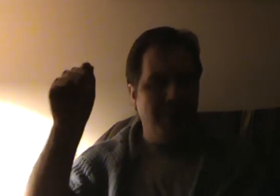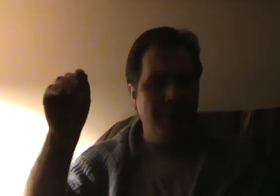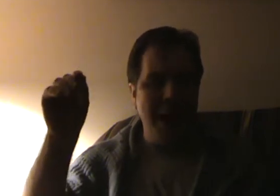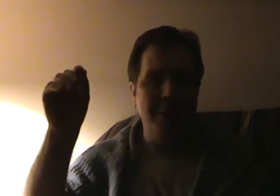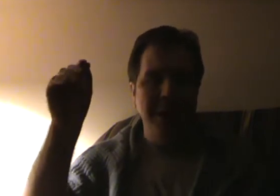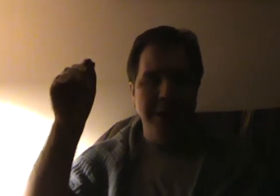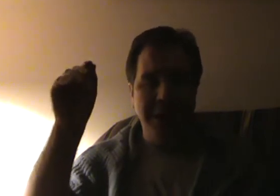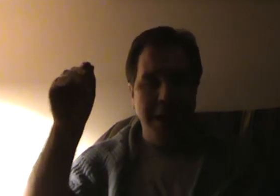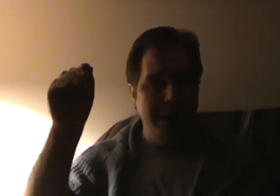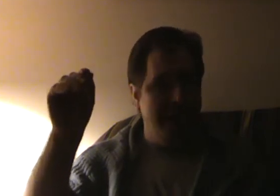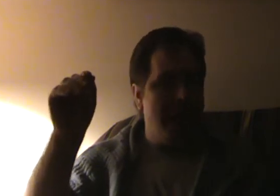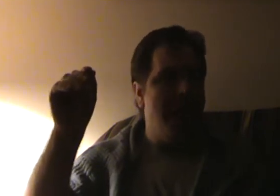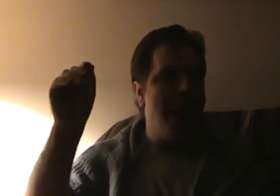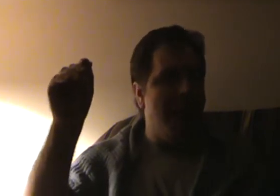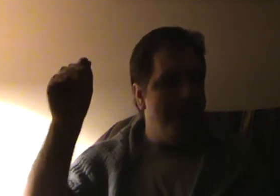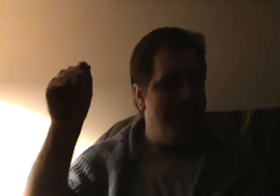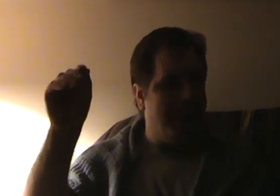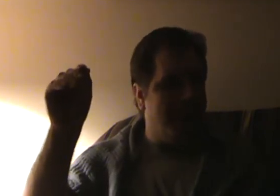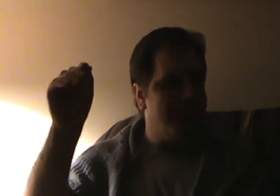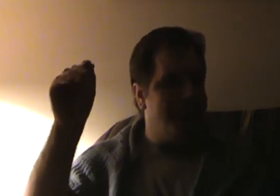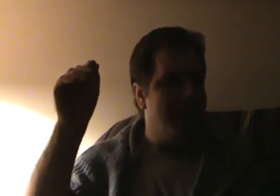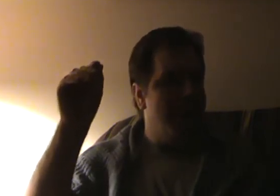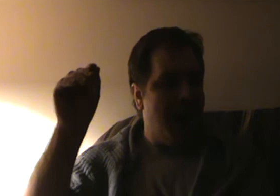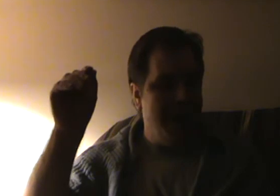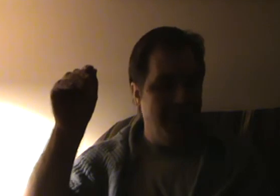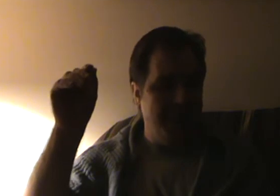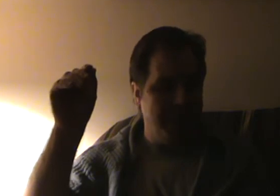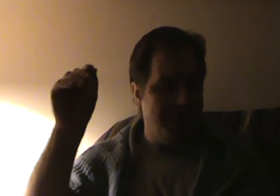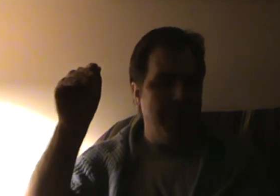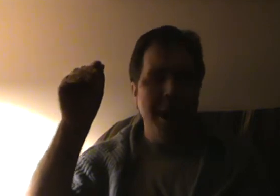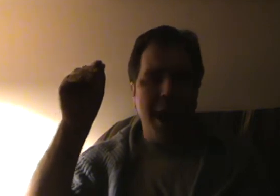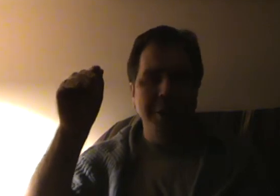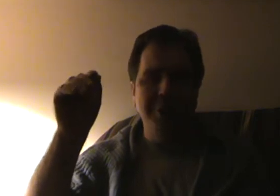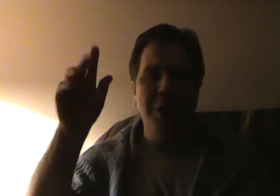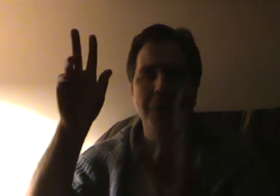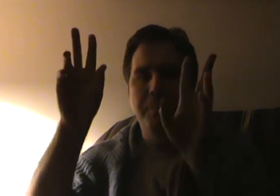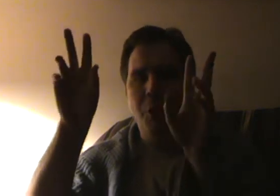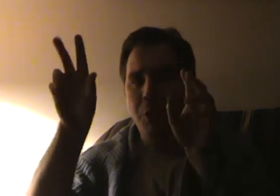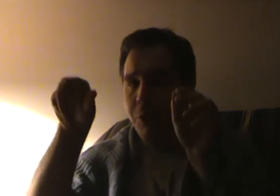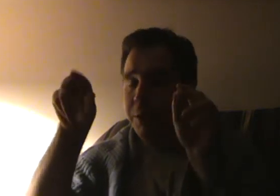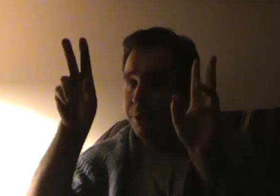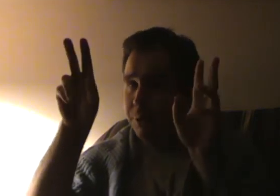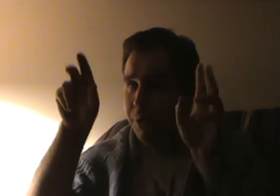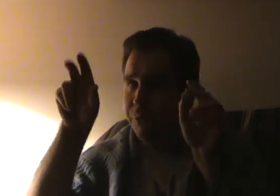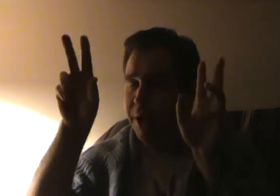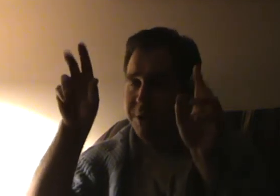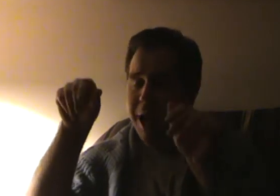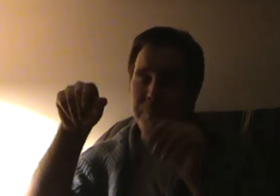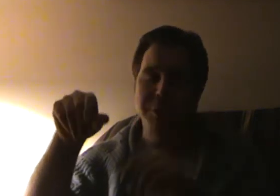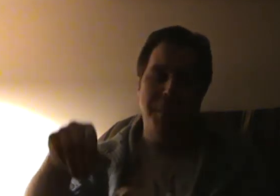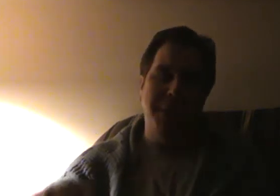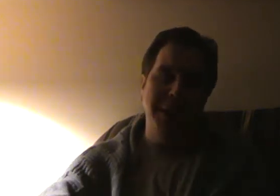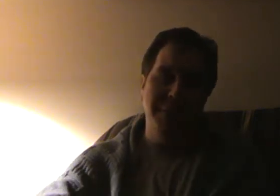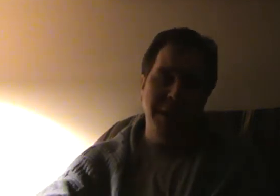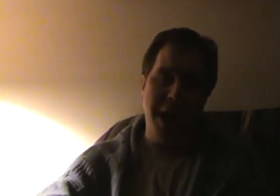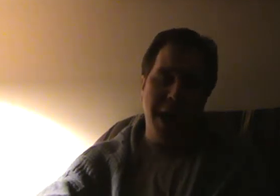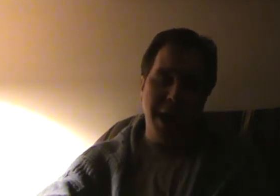around saying, yeah, I've been a Christian. I know what that's about. I used to quote, note the quote fingers. I used to believe in God.